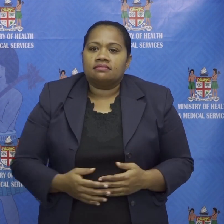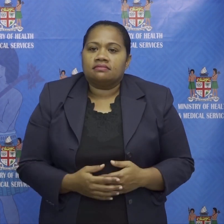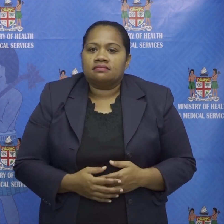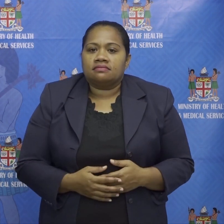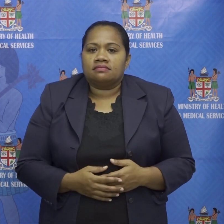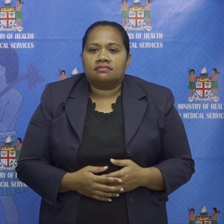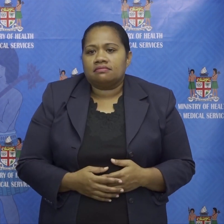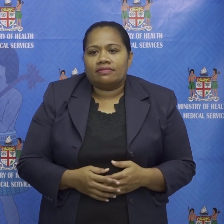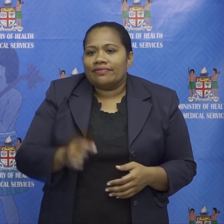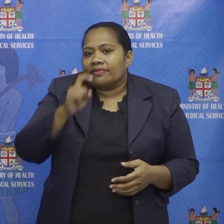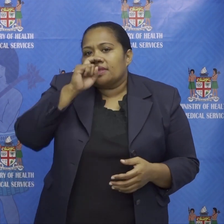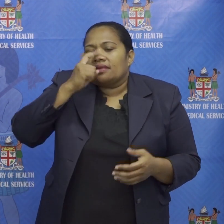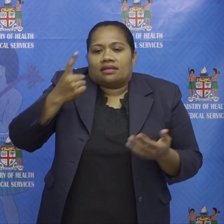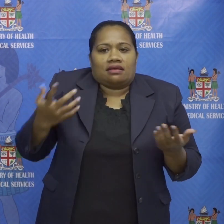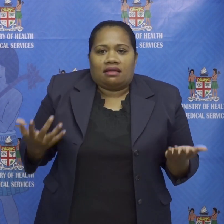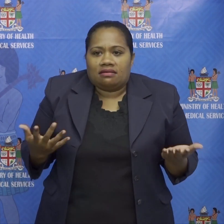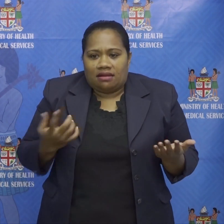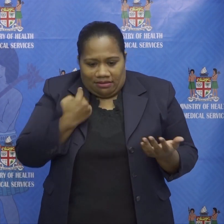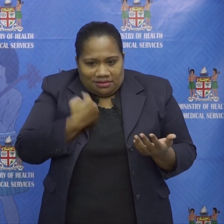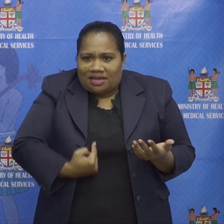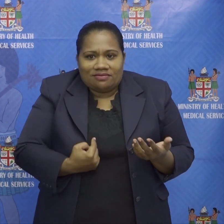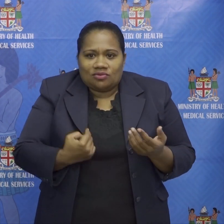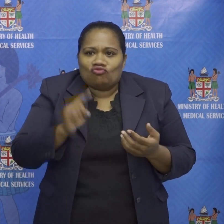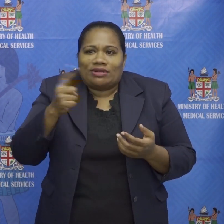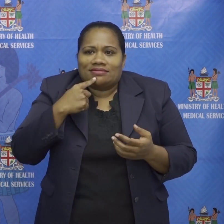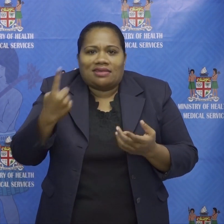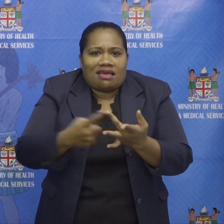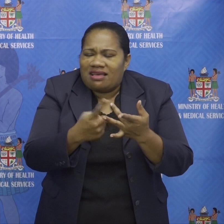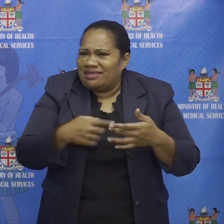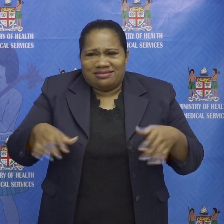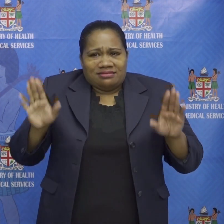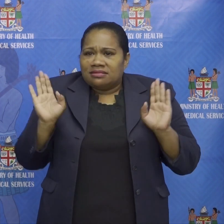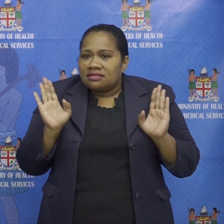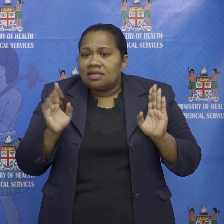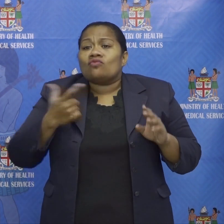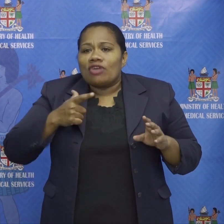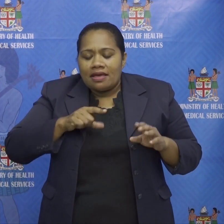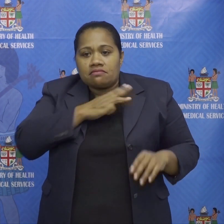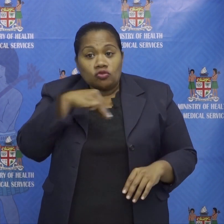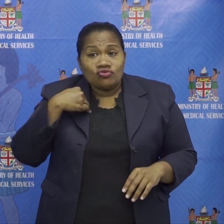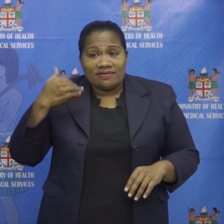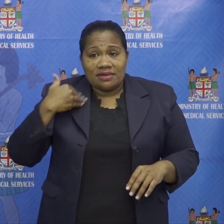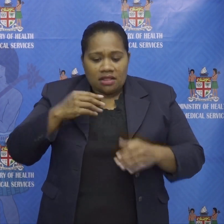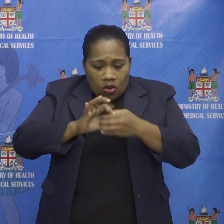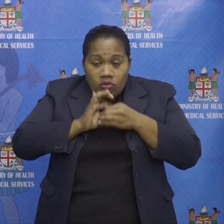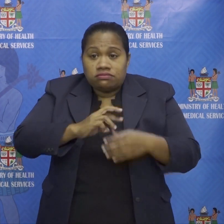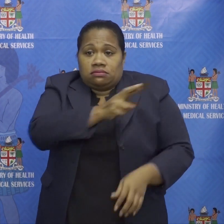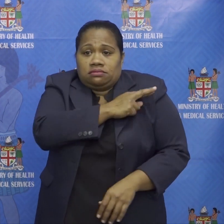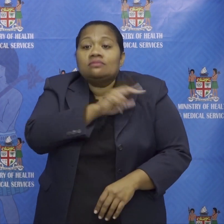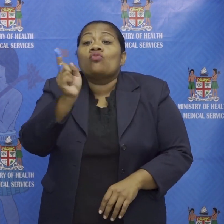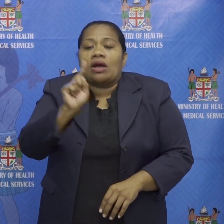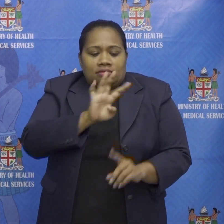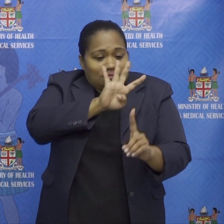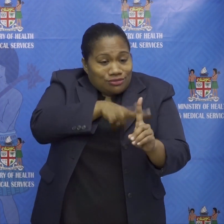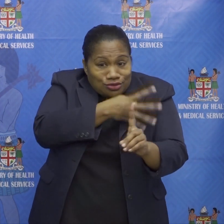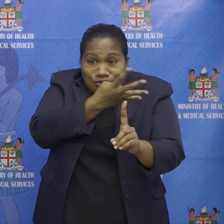I cannot make myself any more clearer than that the ministries of health responsibility is to screen